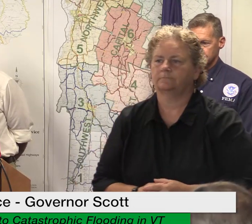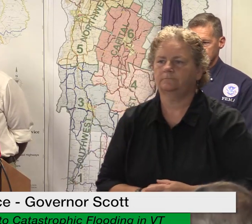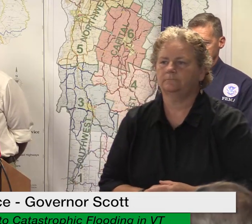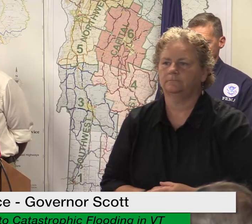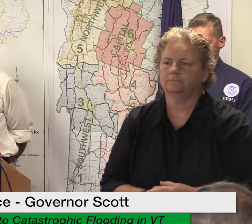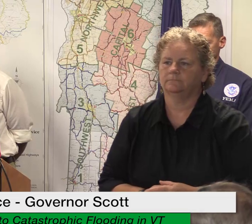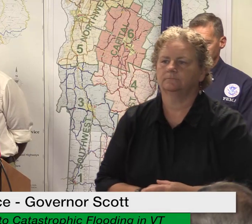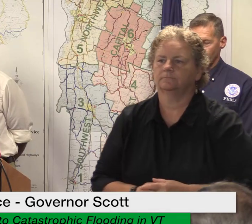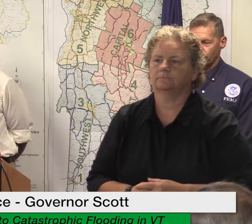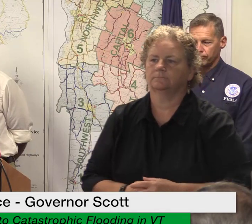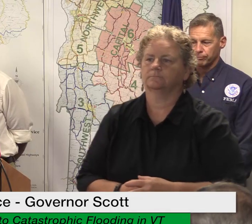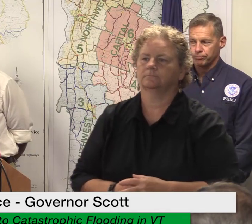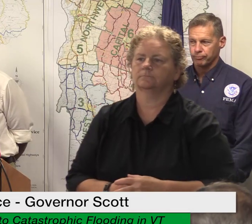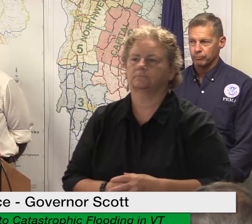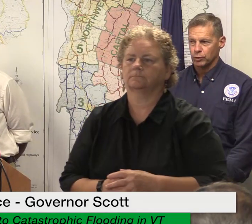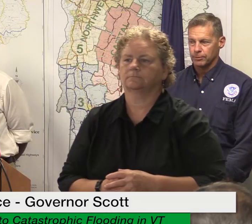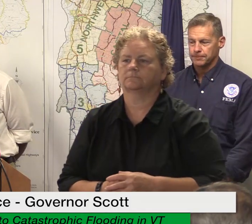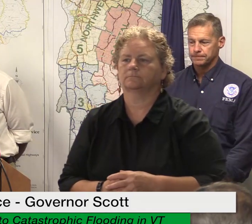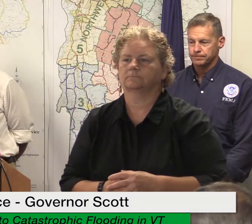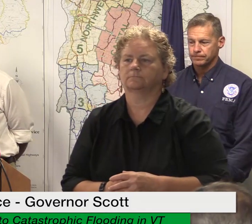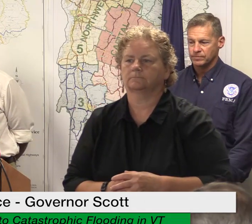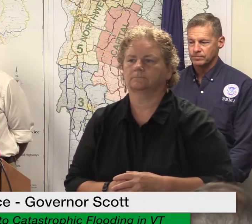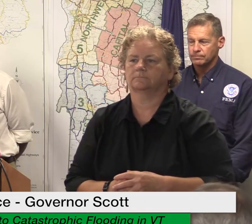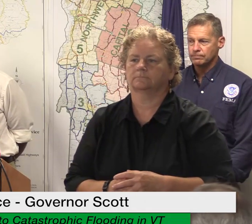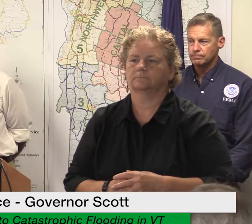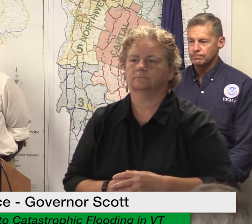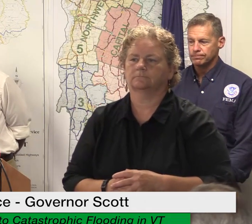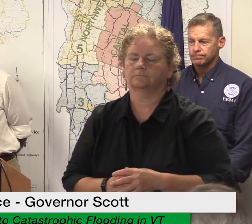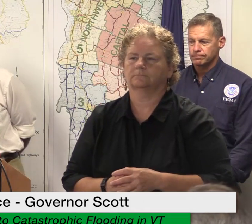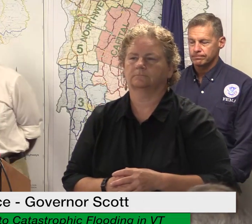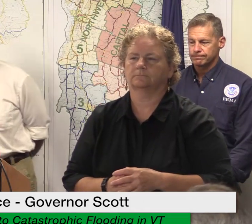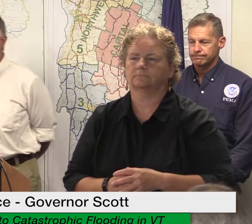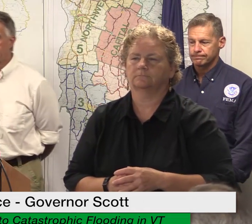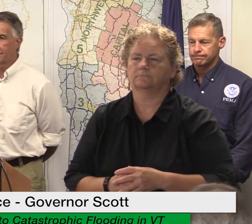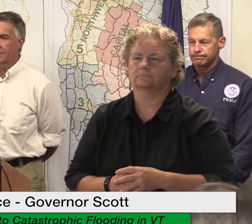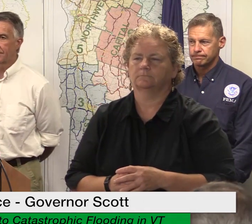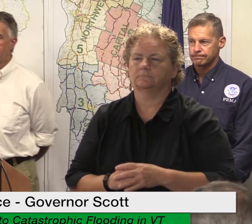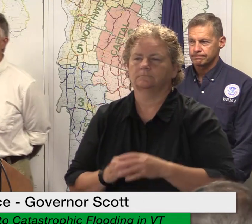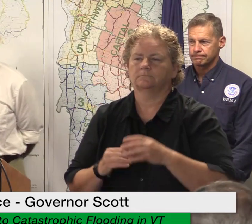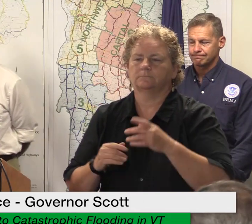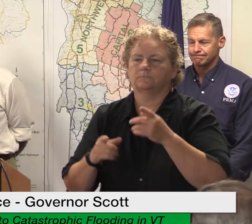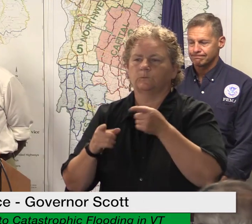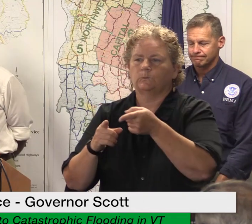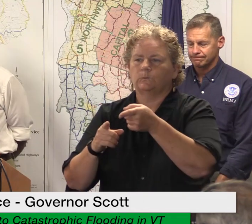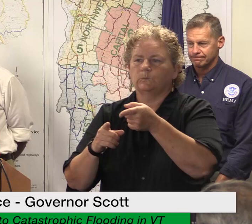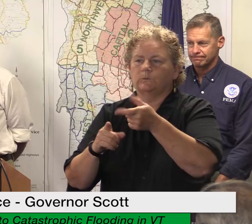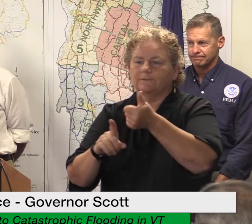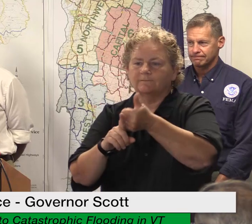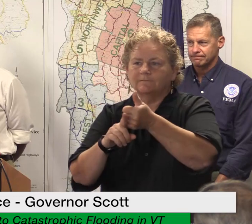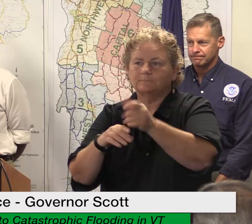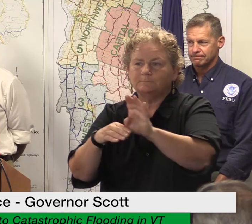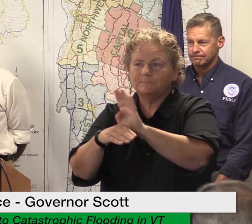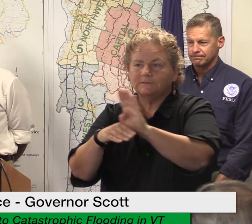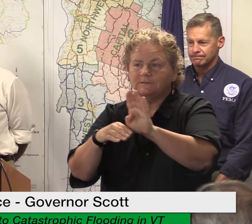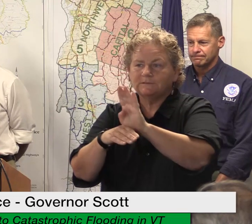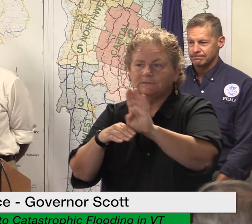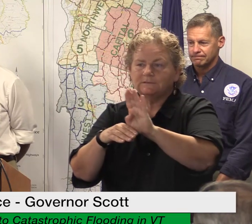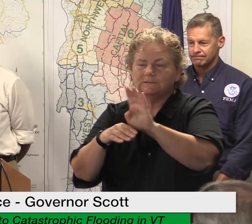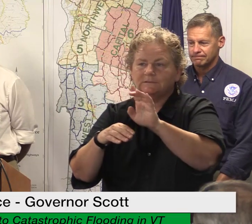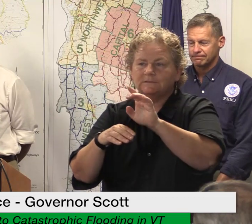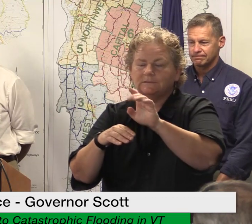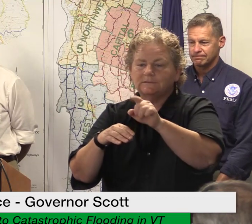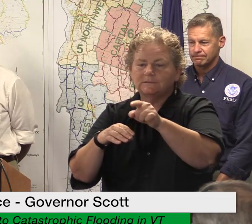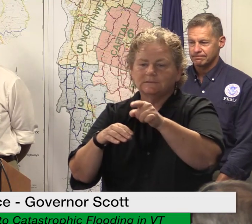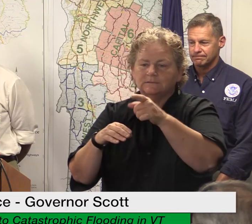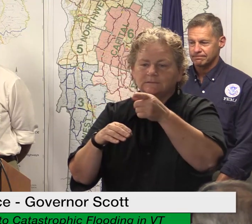on program specifics eligibility and the grant application opening date next week at this time